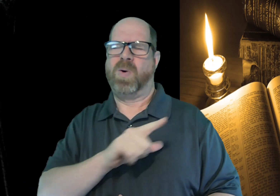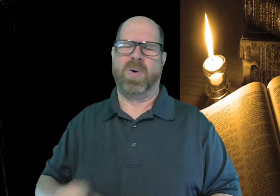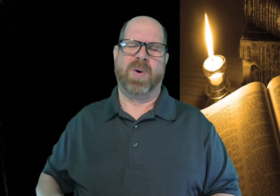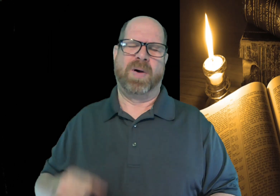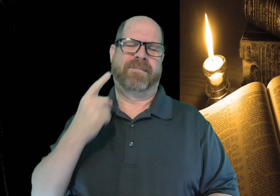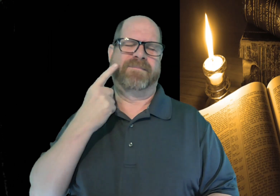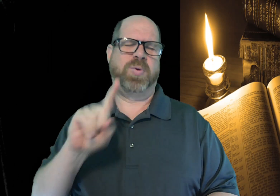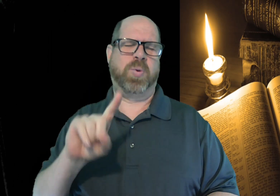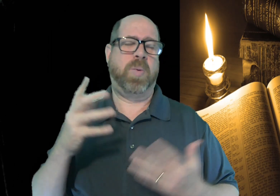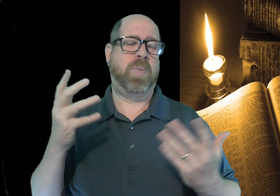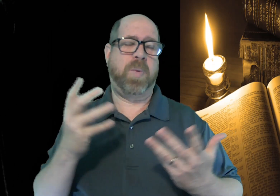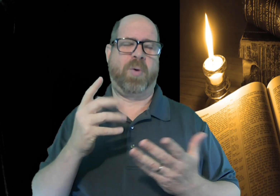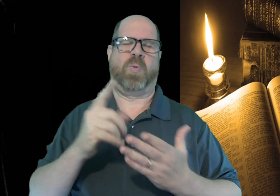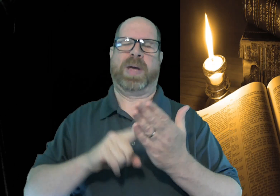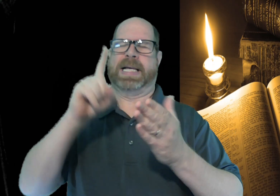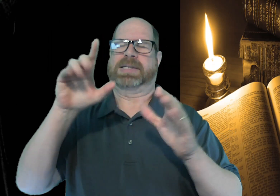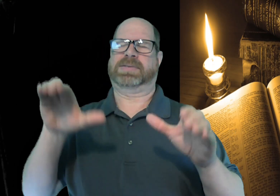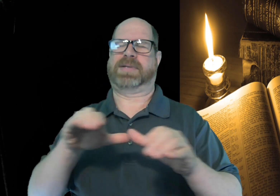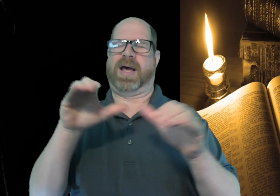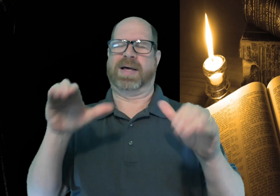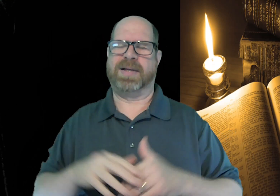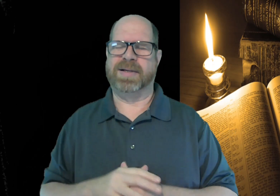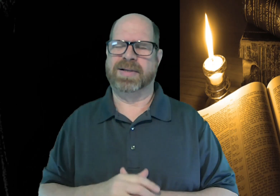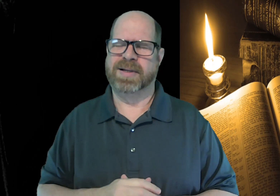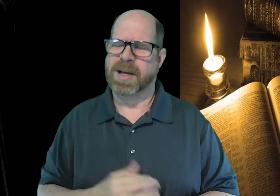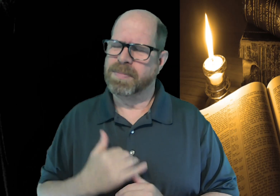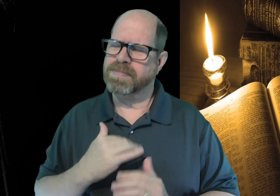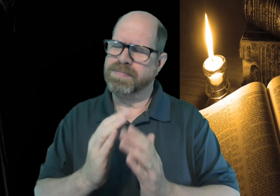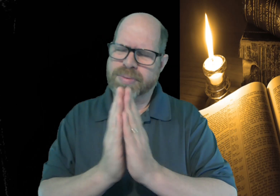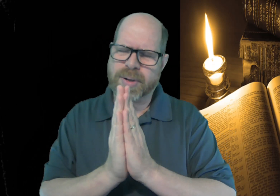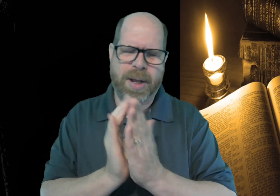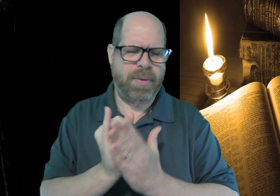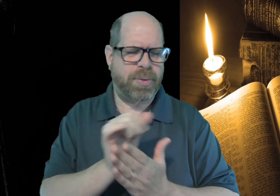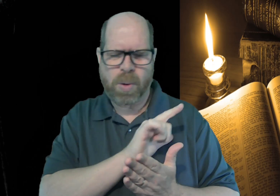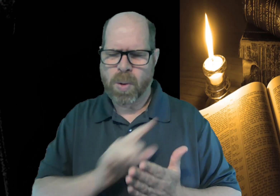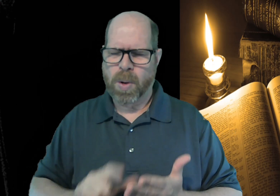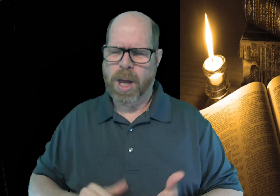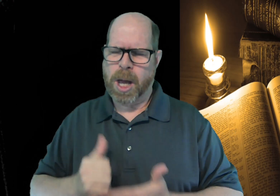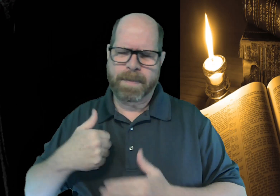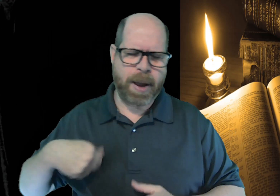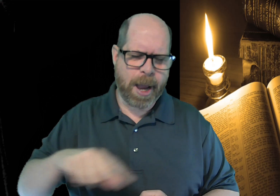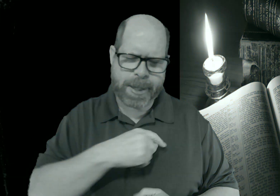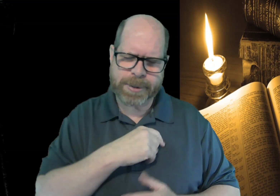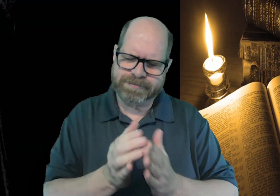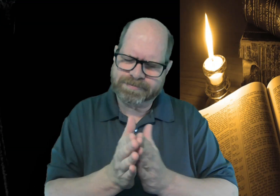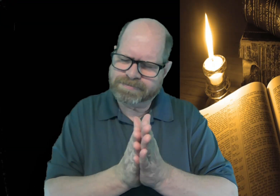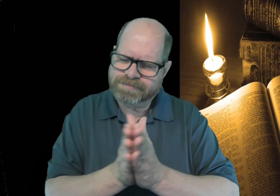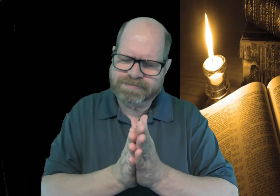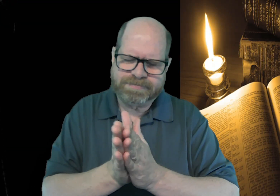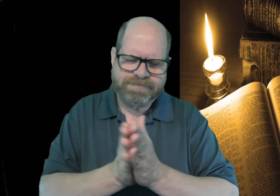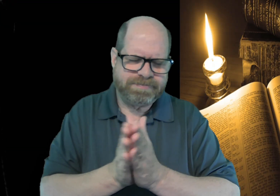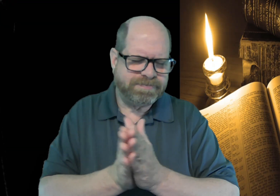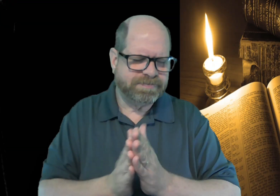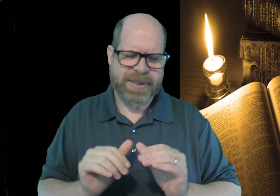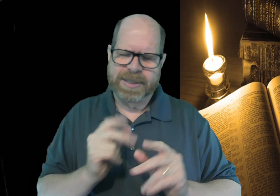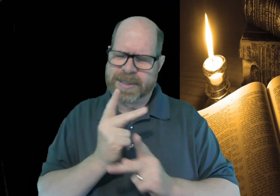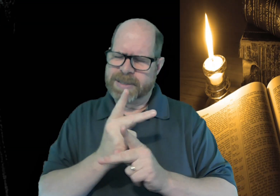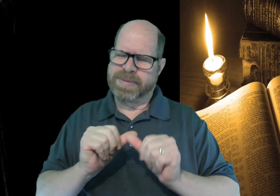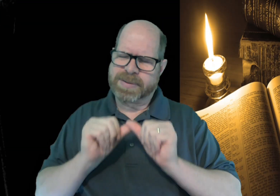lord for what you've done and i pray lord that we would be eager to